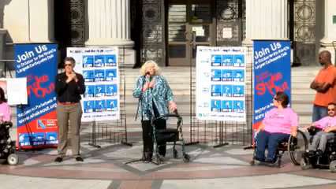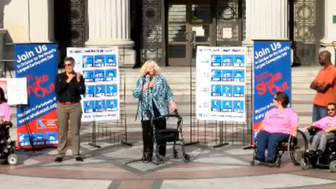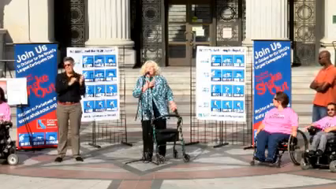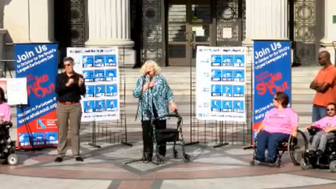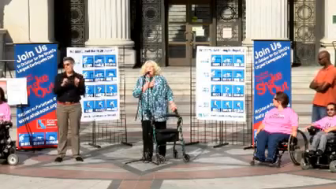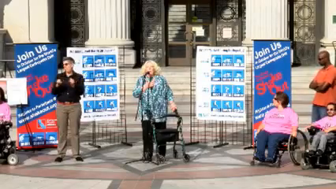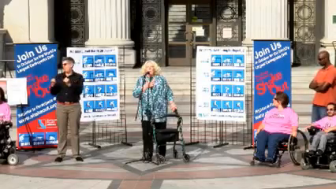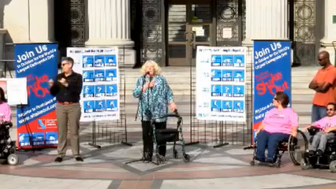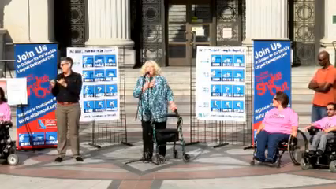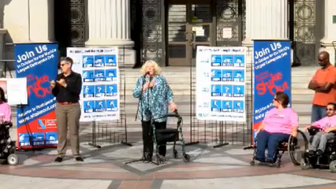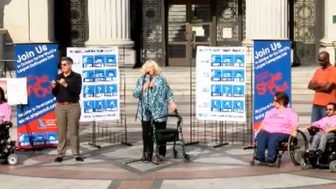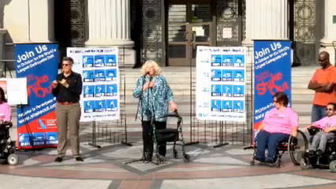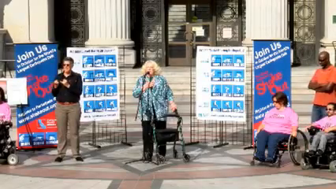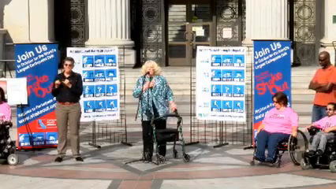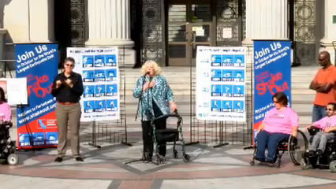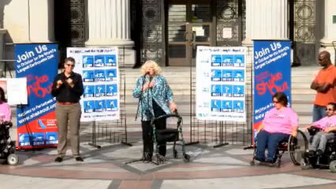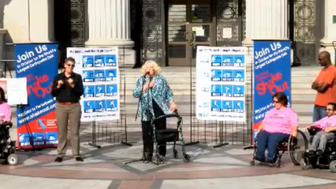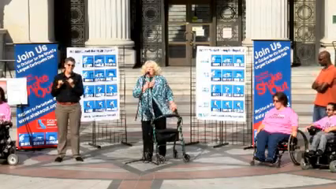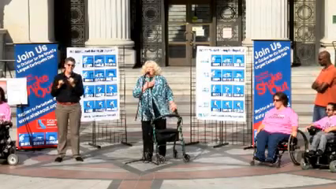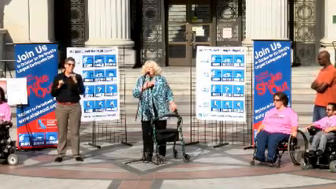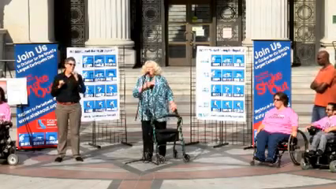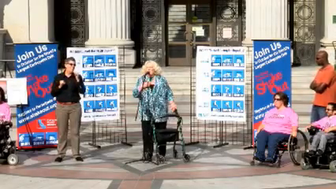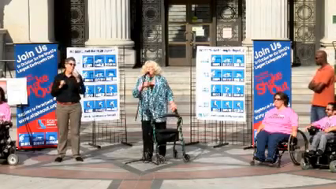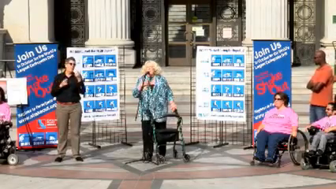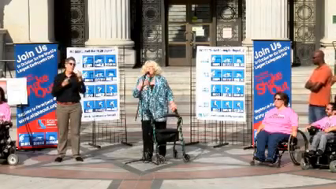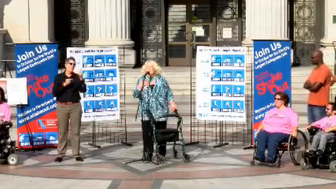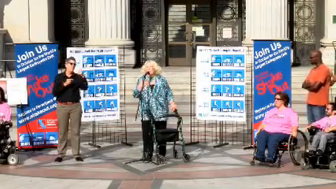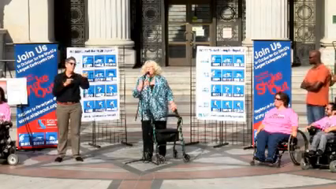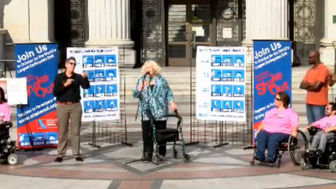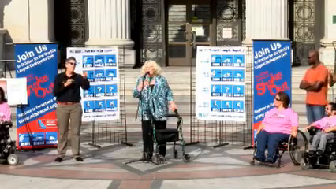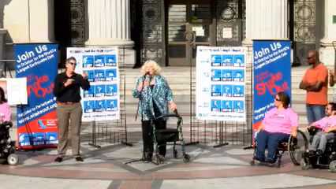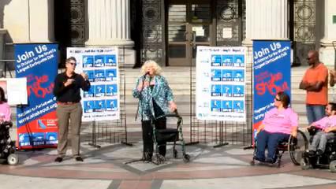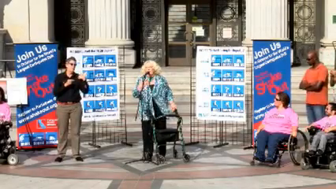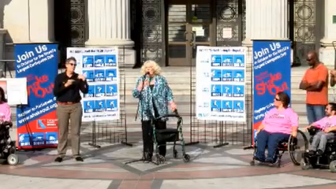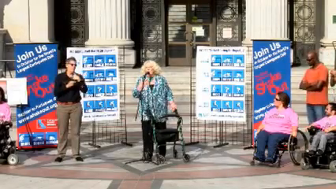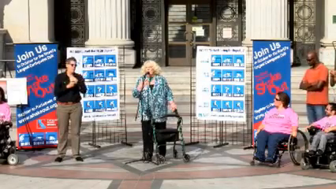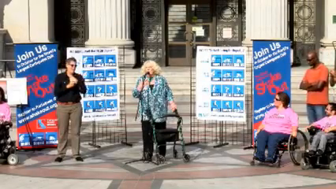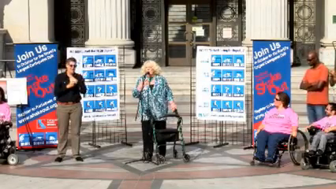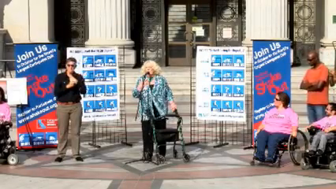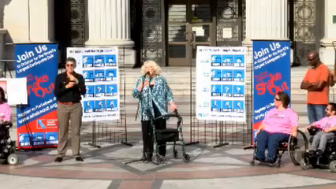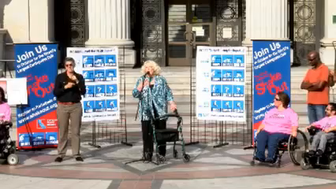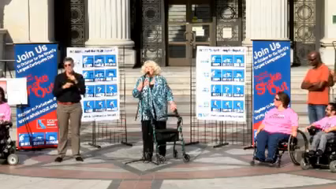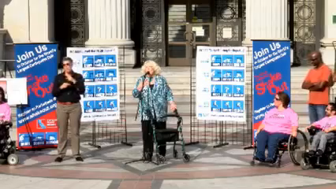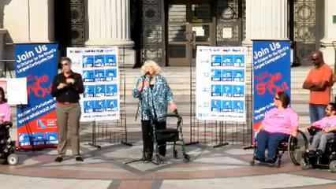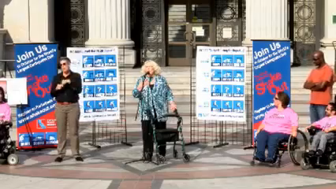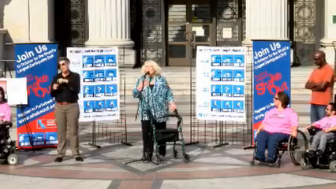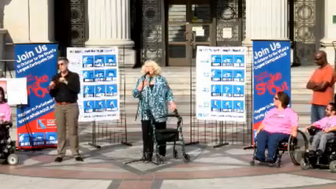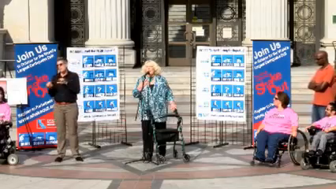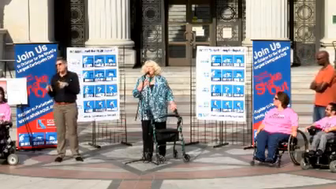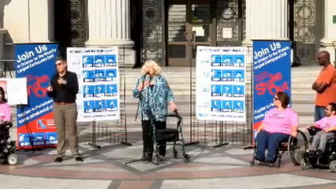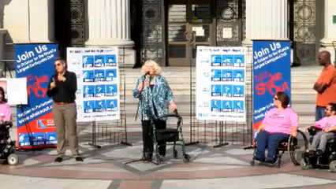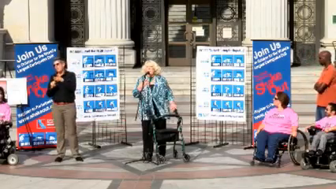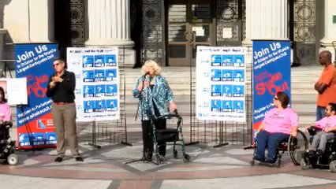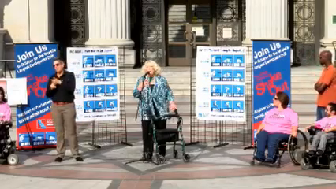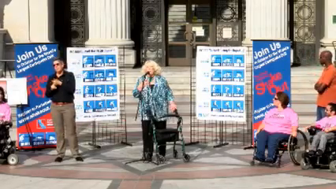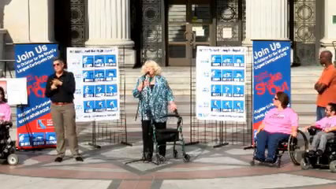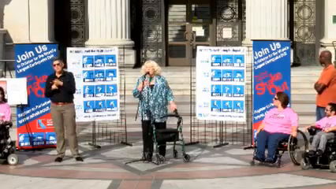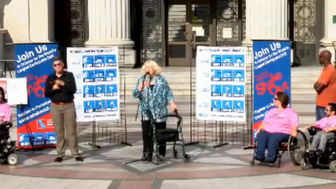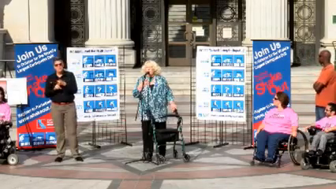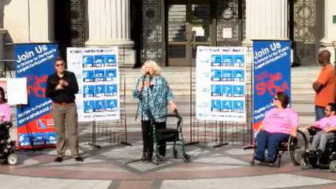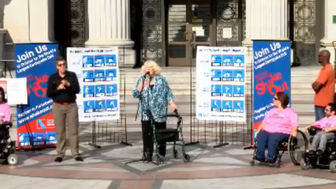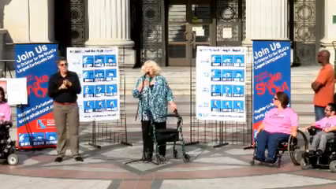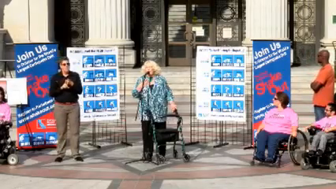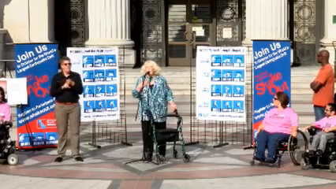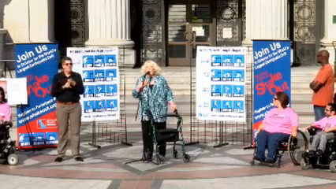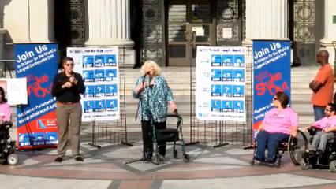not just about what they can do for us. It's what we can do for ourselves. So, in Drop Cover